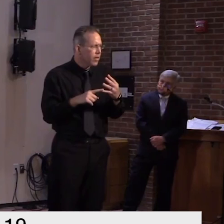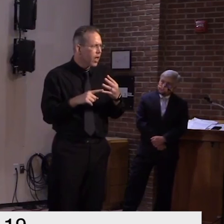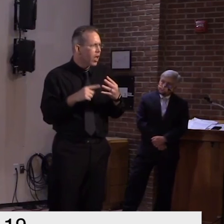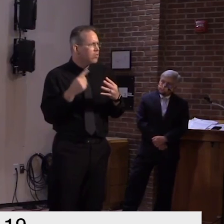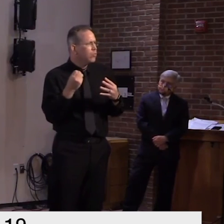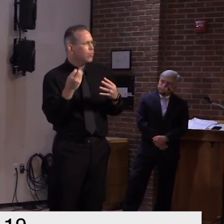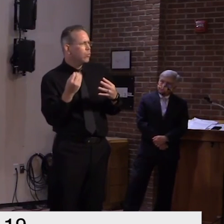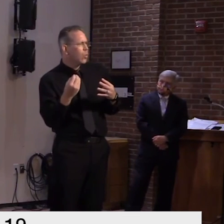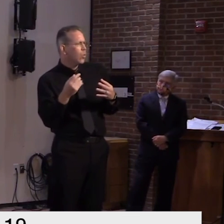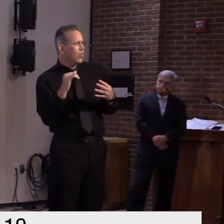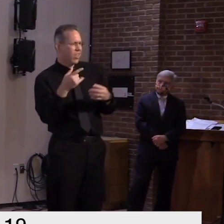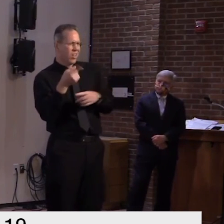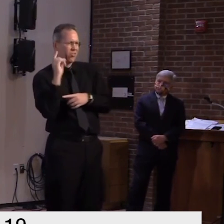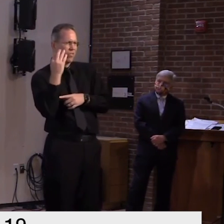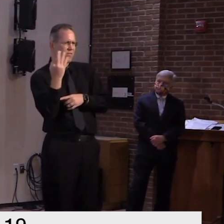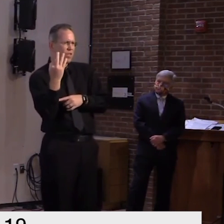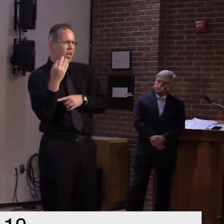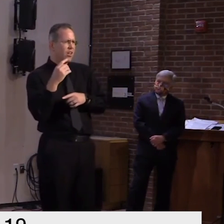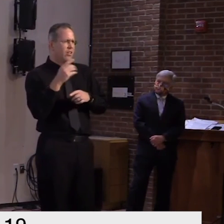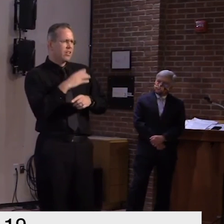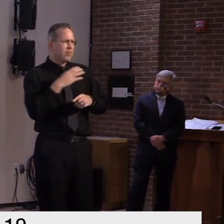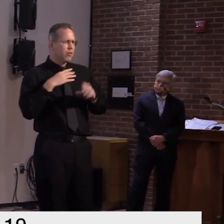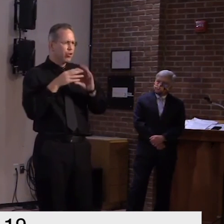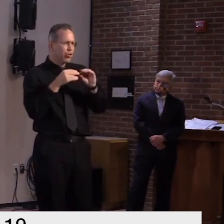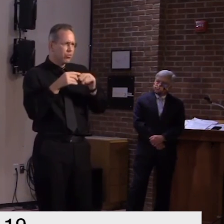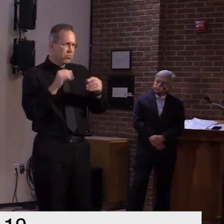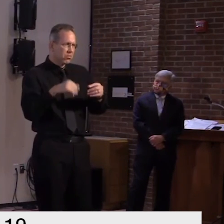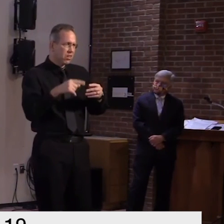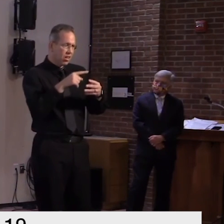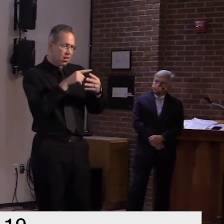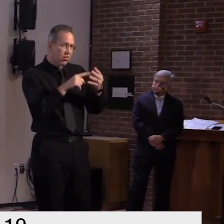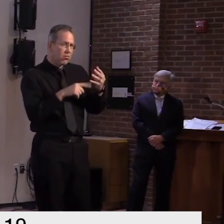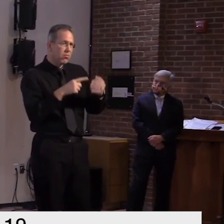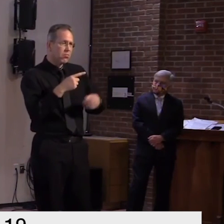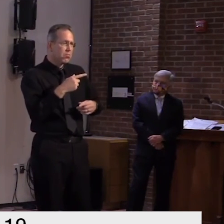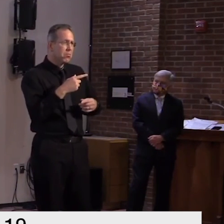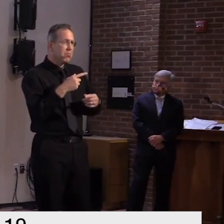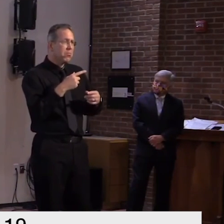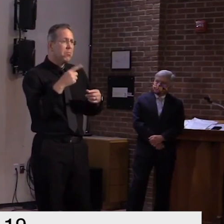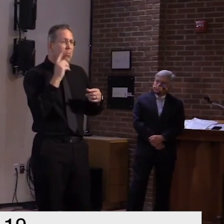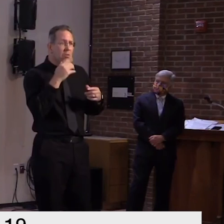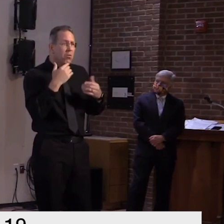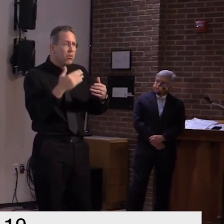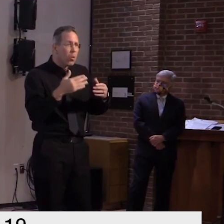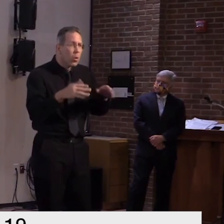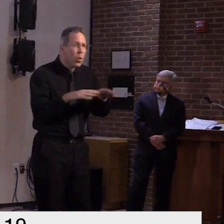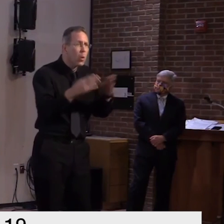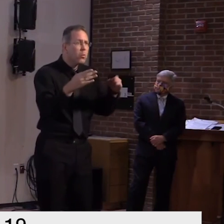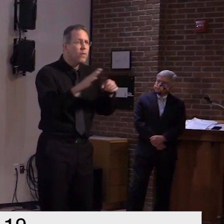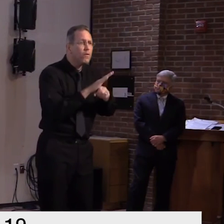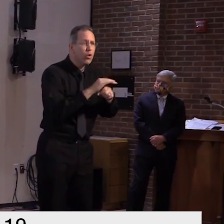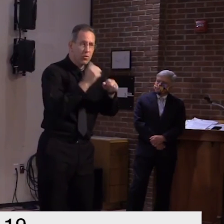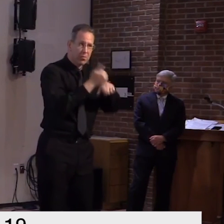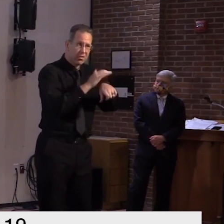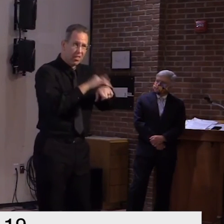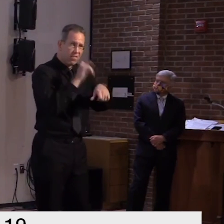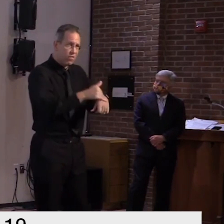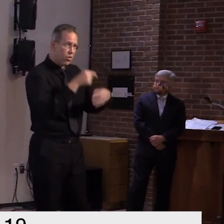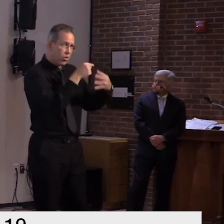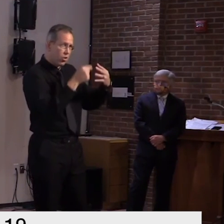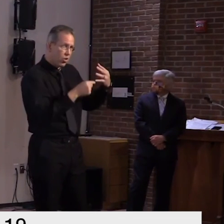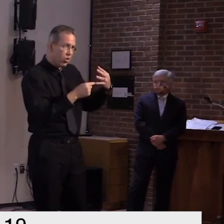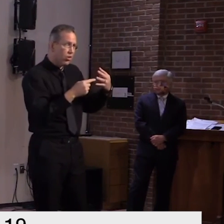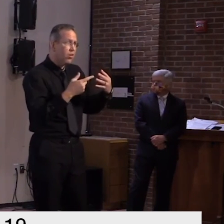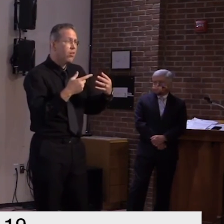retreat i mean when you gave an outbreak and by the numbers it's kind of similar to your peak in early April and of course we know a lot more